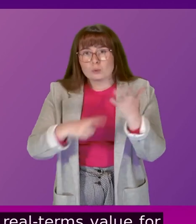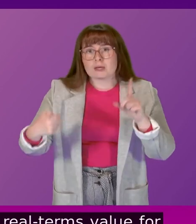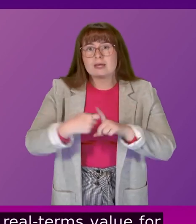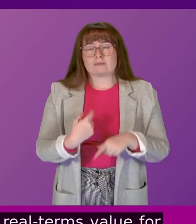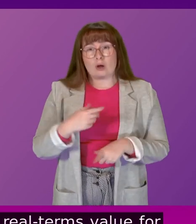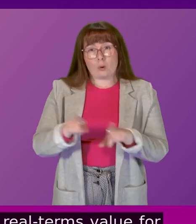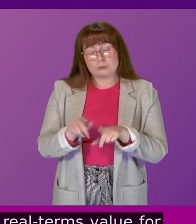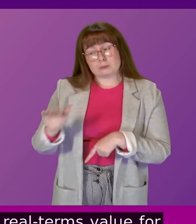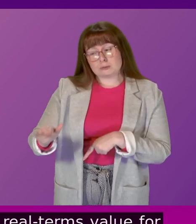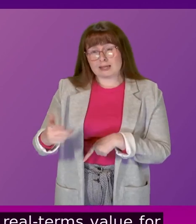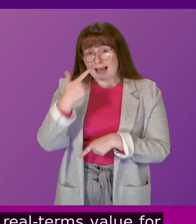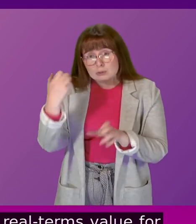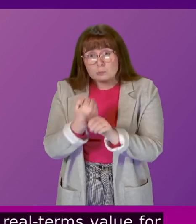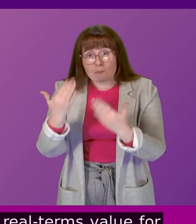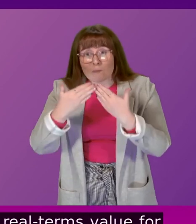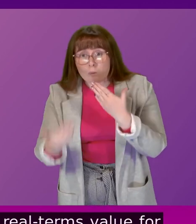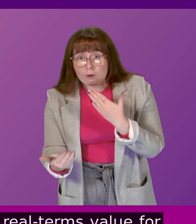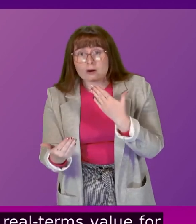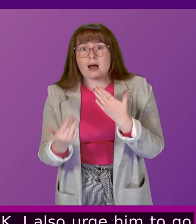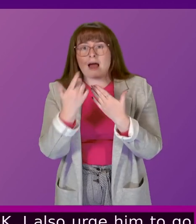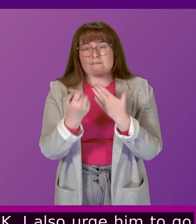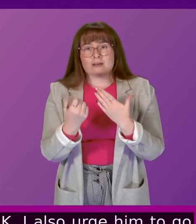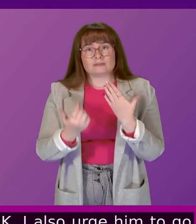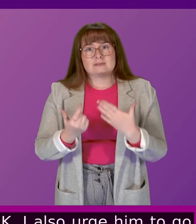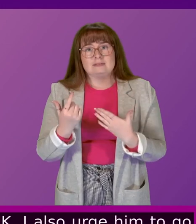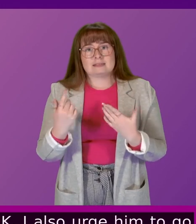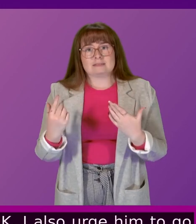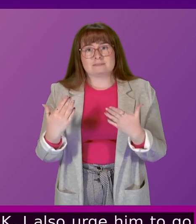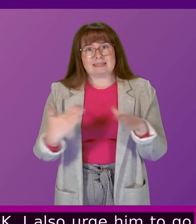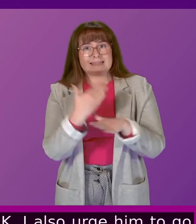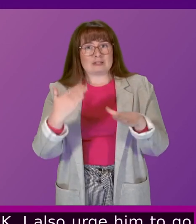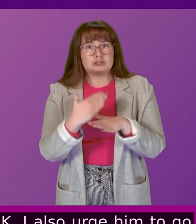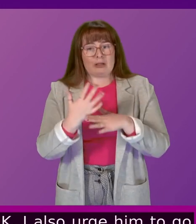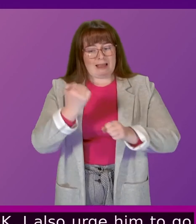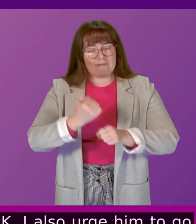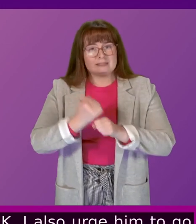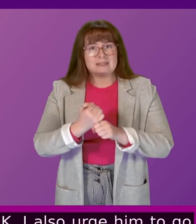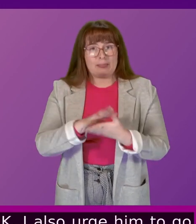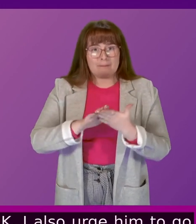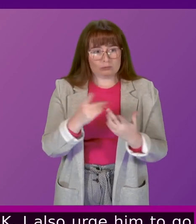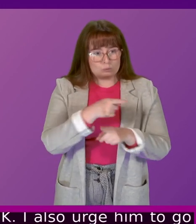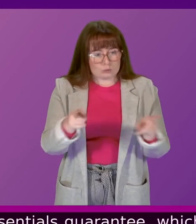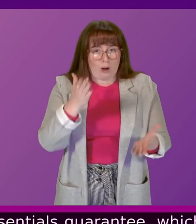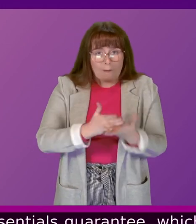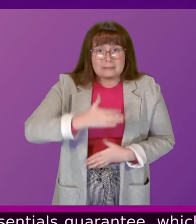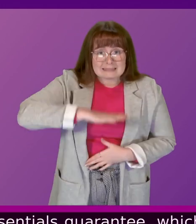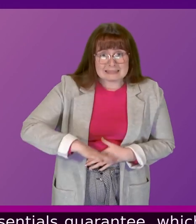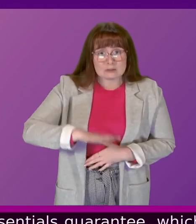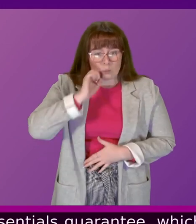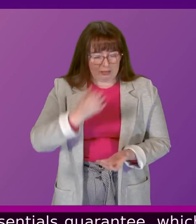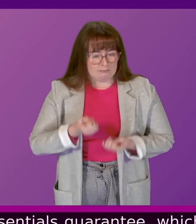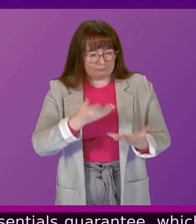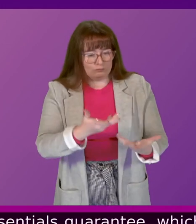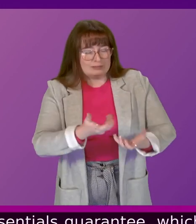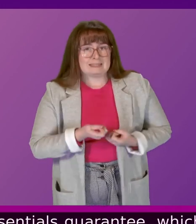also urge him to go further and legislate for an essentials guarantee which would provide those who need it most with the most basic of necessities